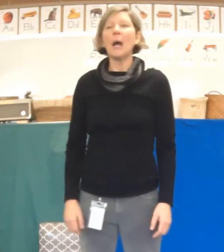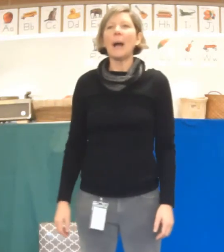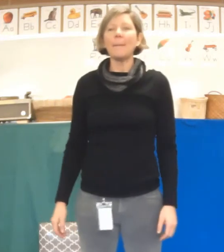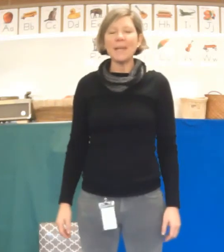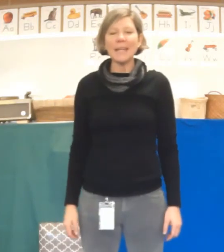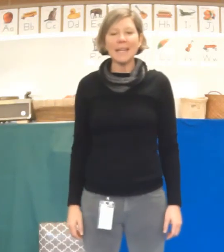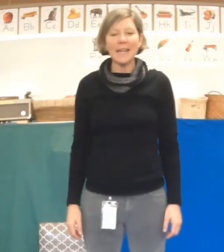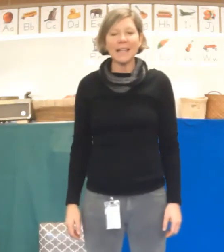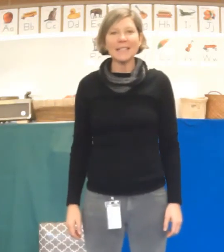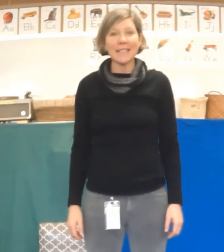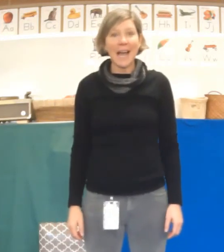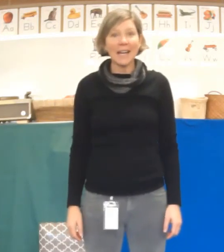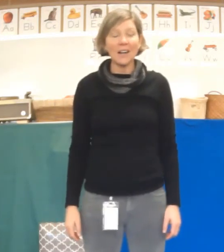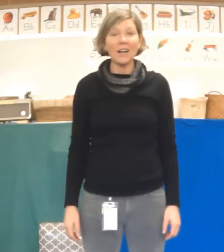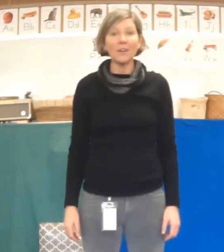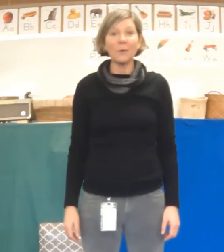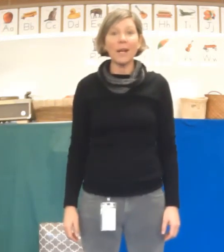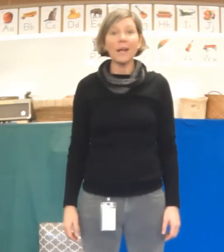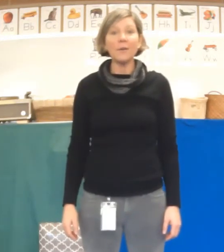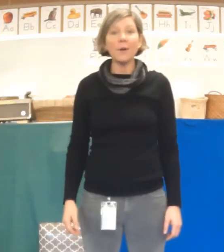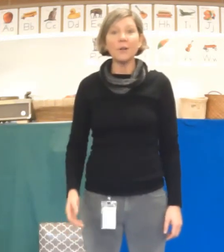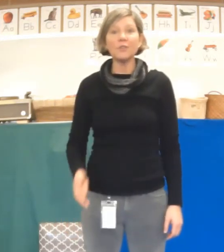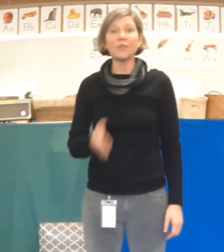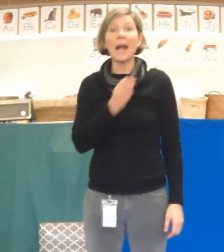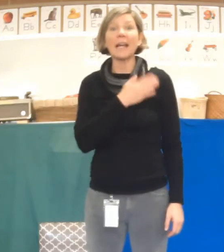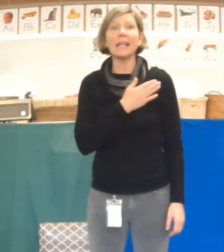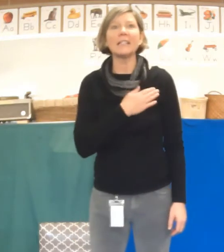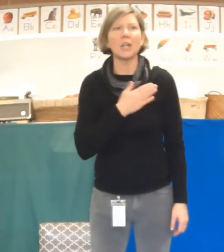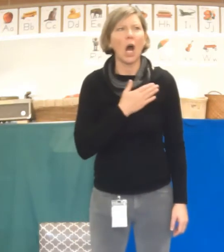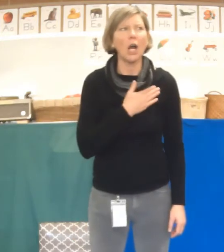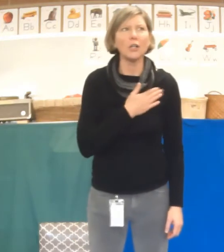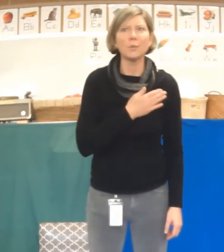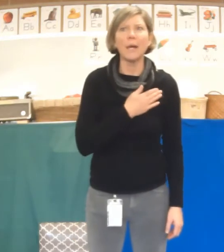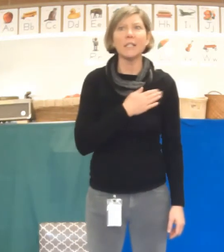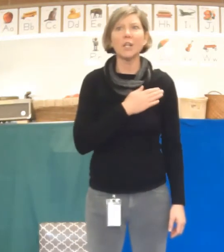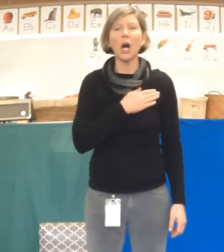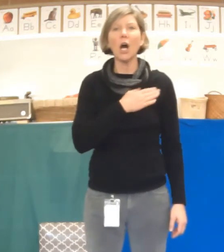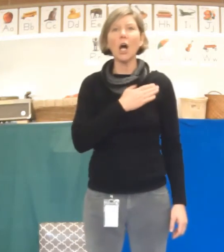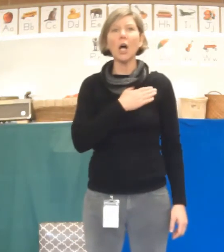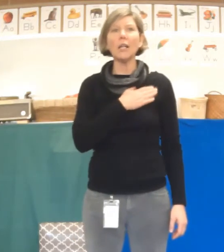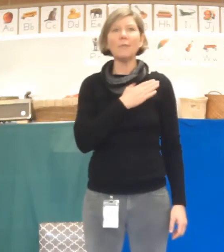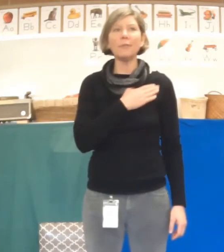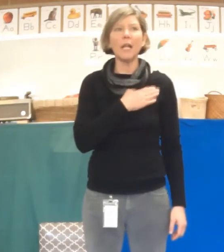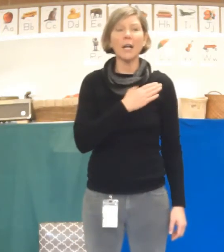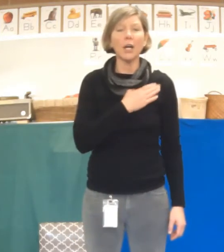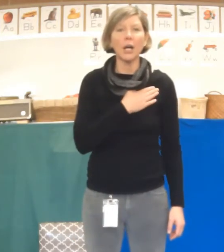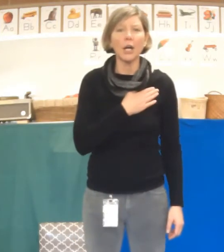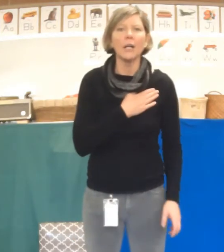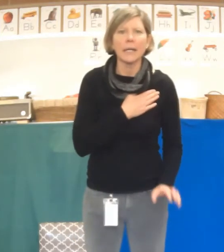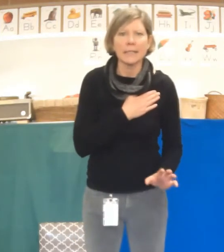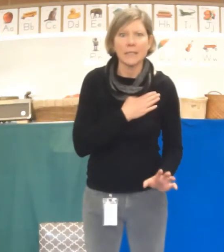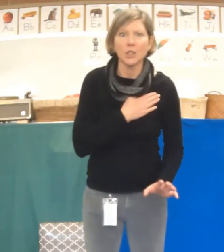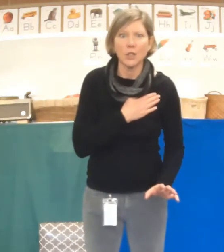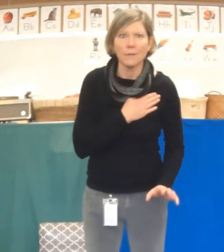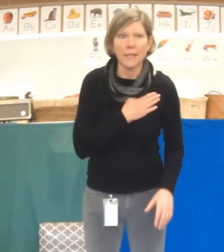A peanut sat on a railroad track. Its heart went all aflutter because it's nervous.